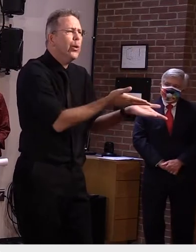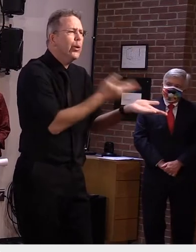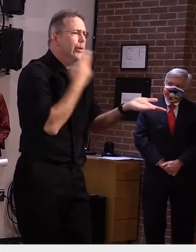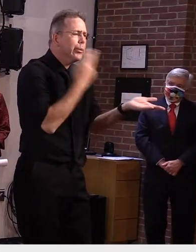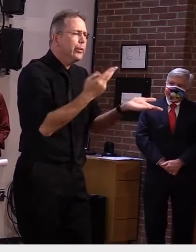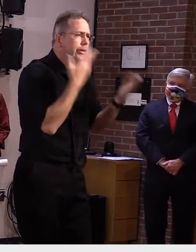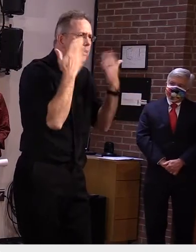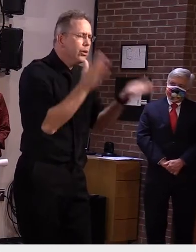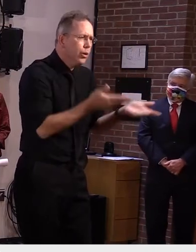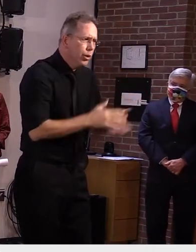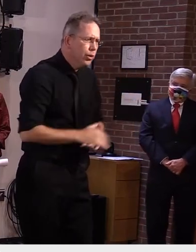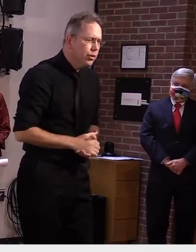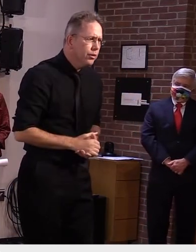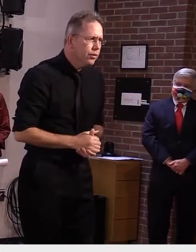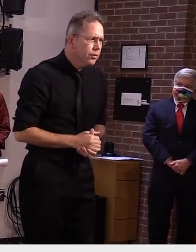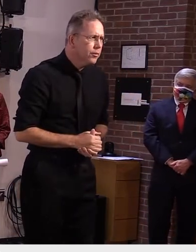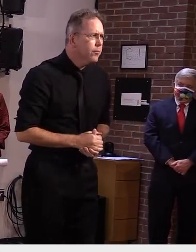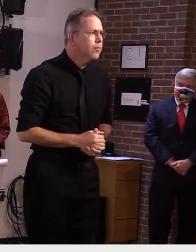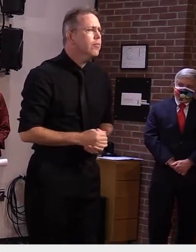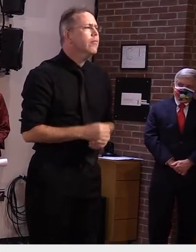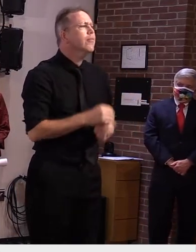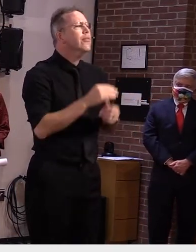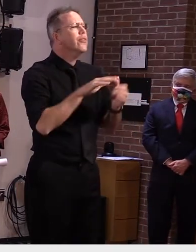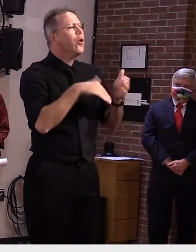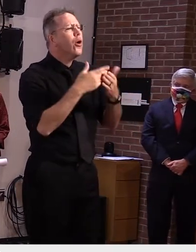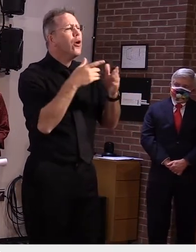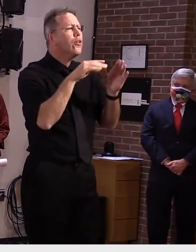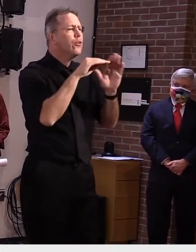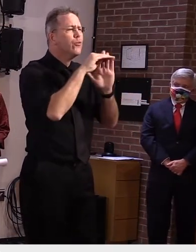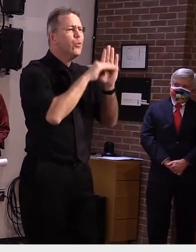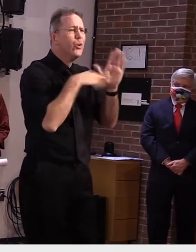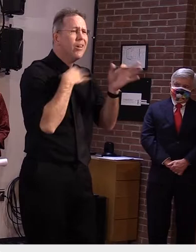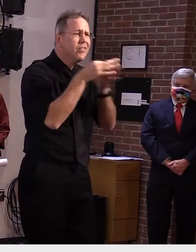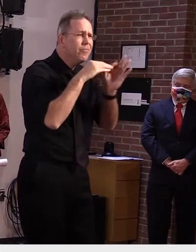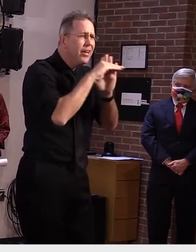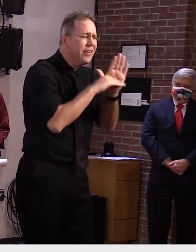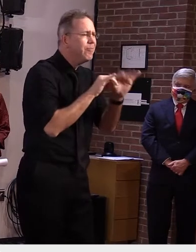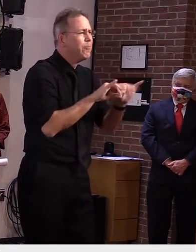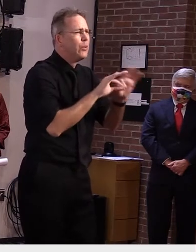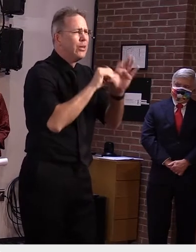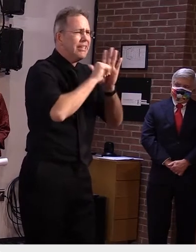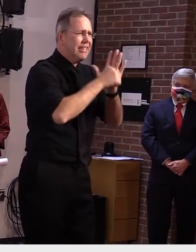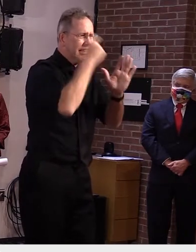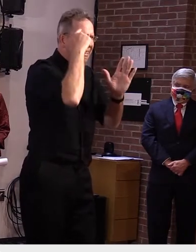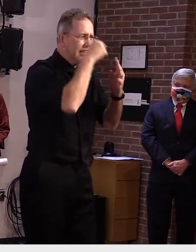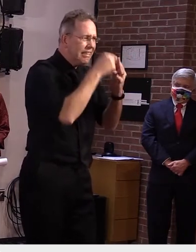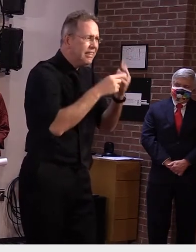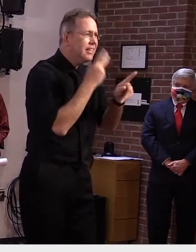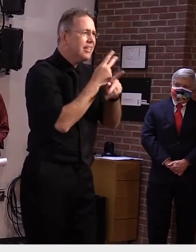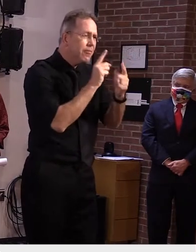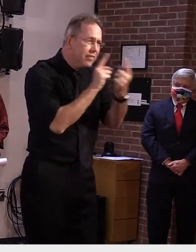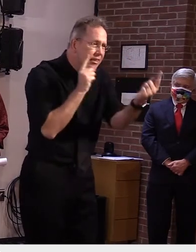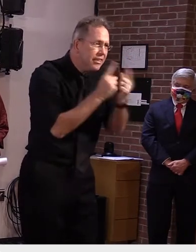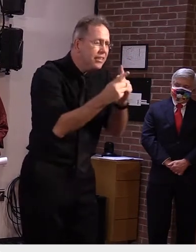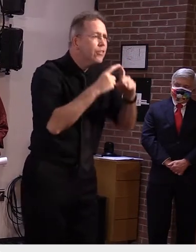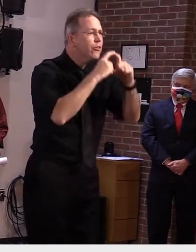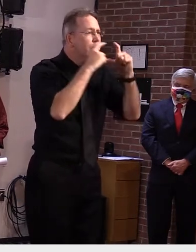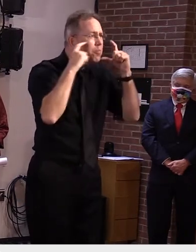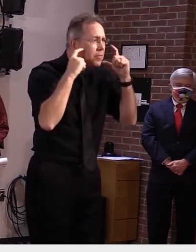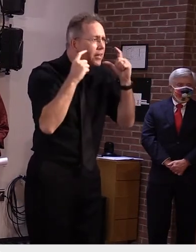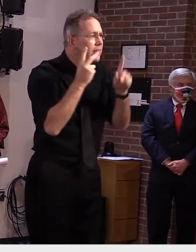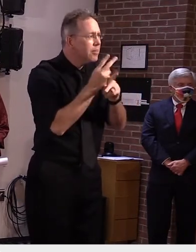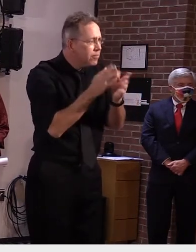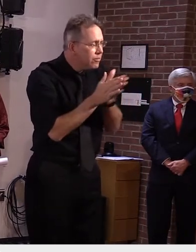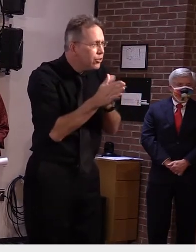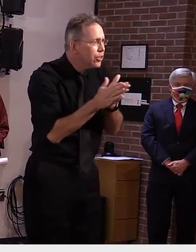keep in mind all the rules, not just travel, but wearing masks, staying apart, not gathering in groups, things